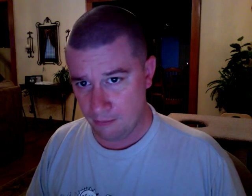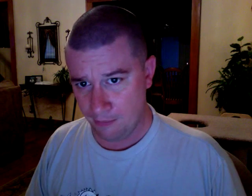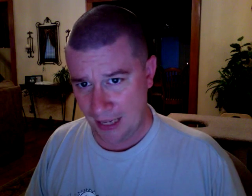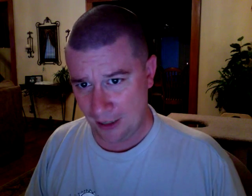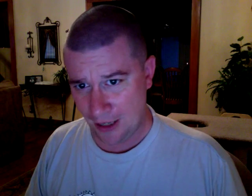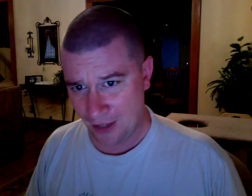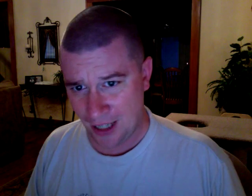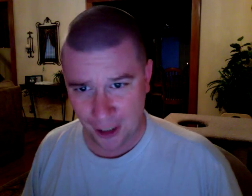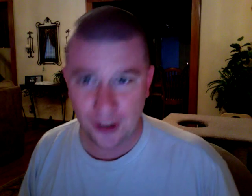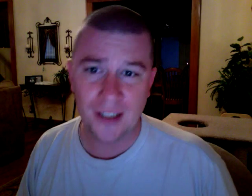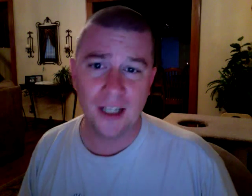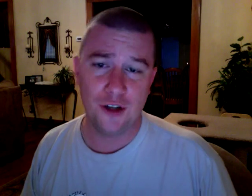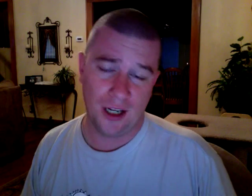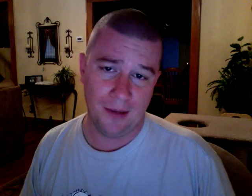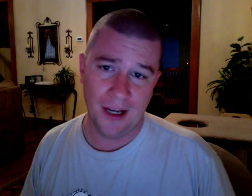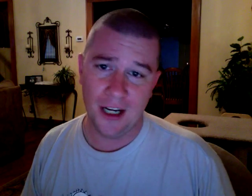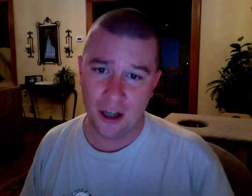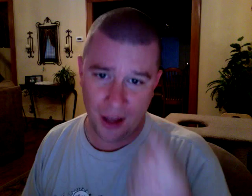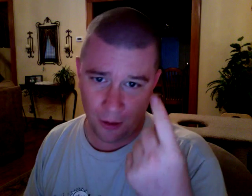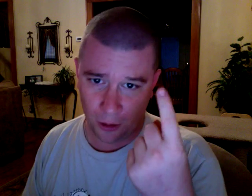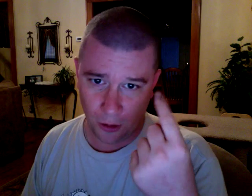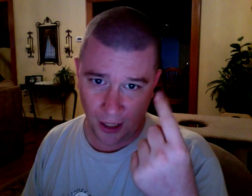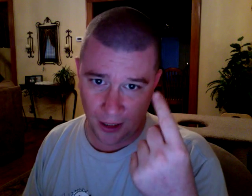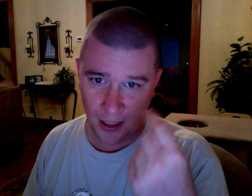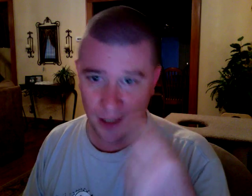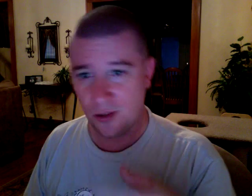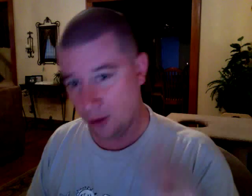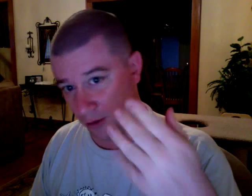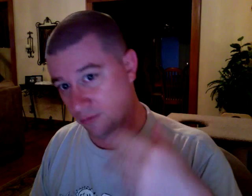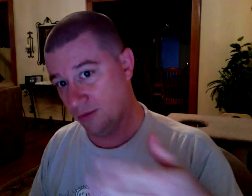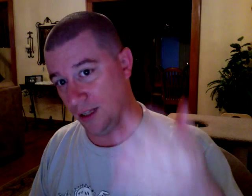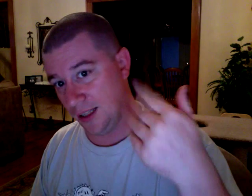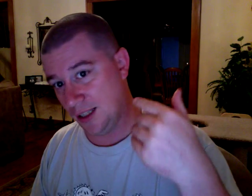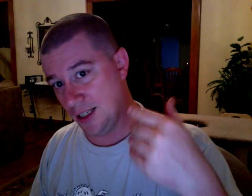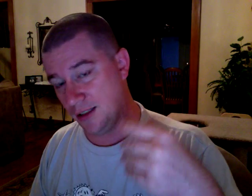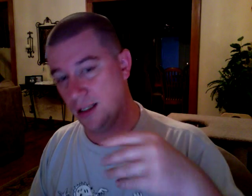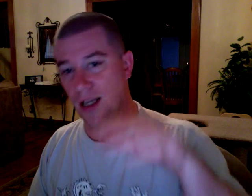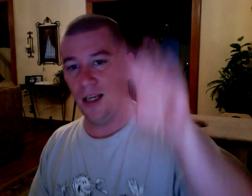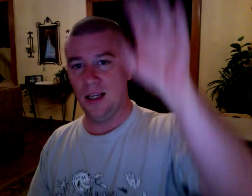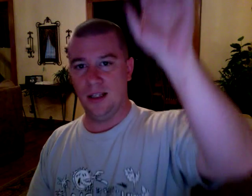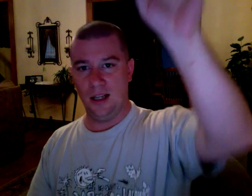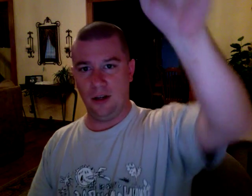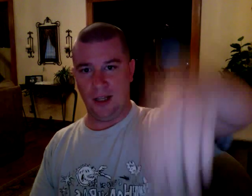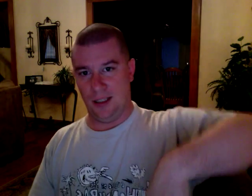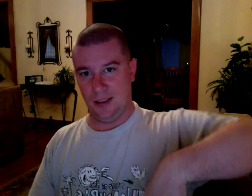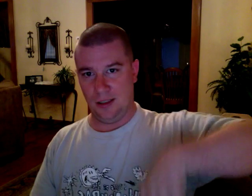Now, if a Honduran tells you to come here, they won't go like this or like this, they go like this.